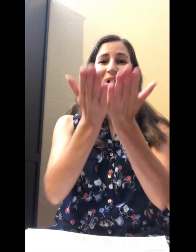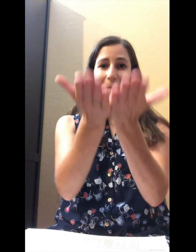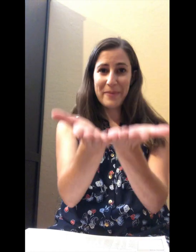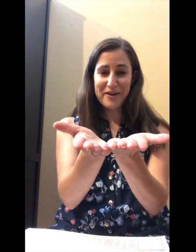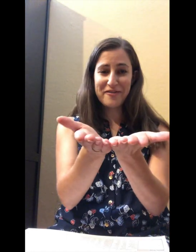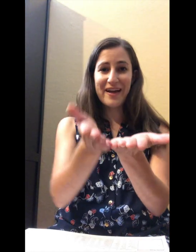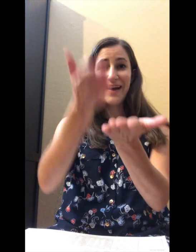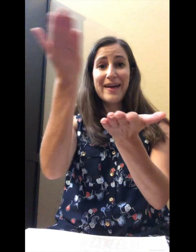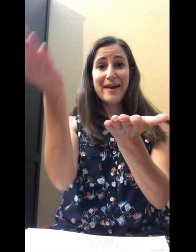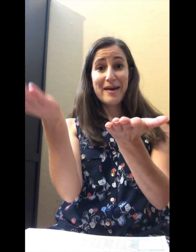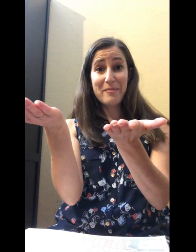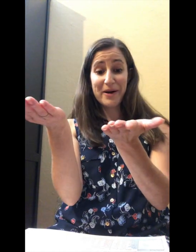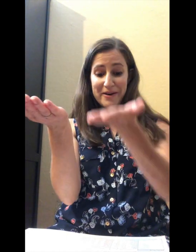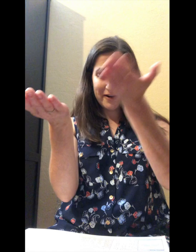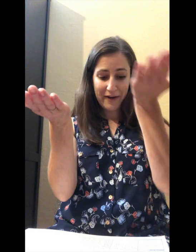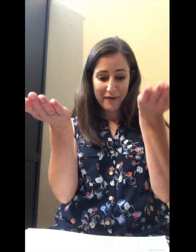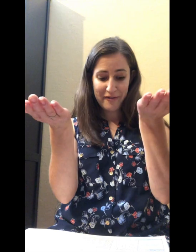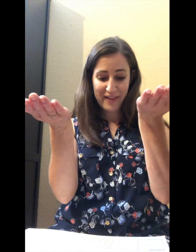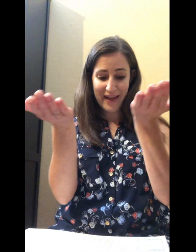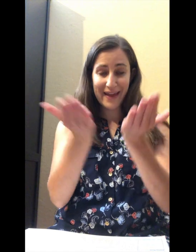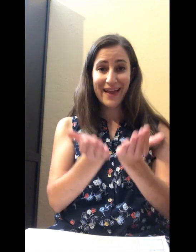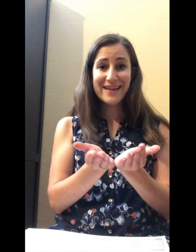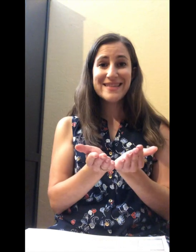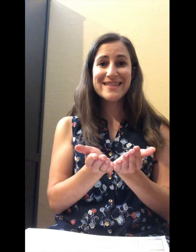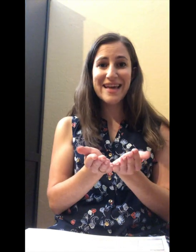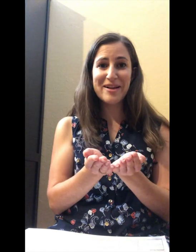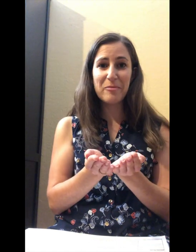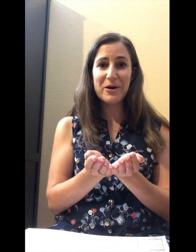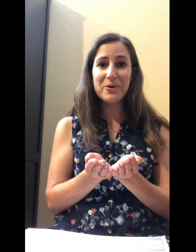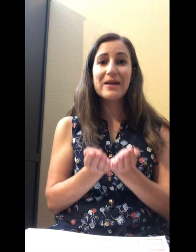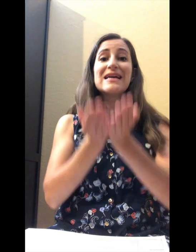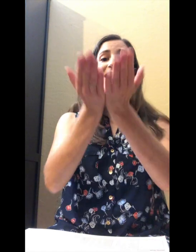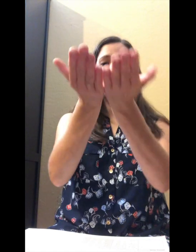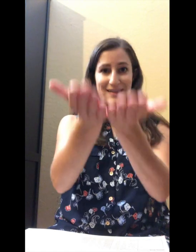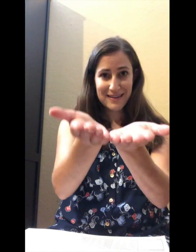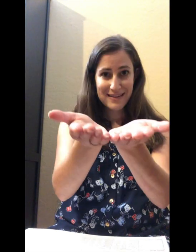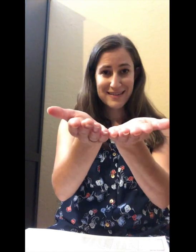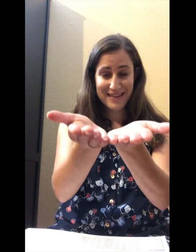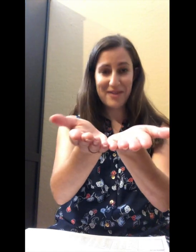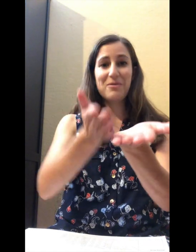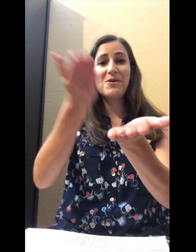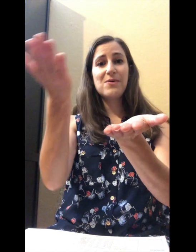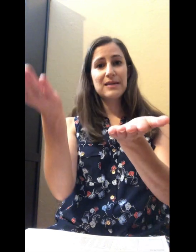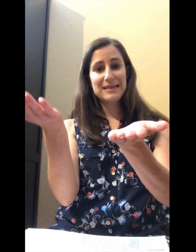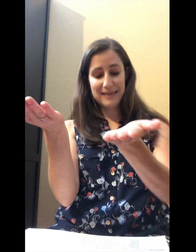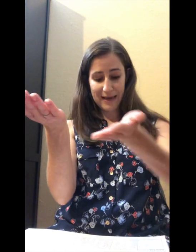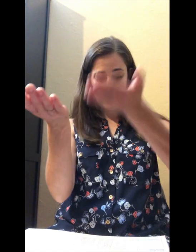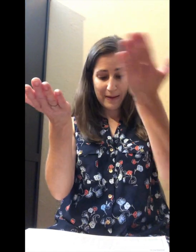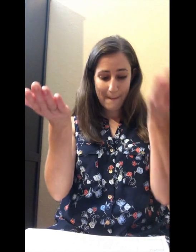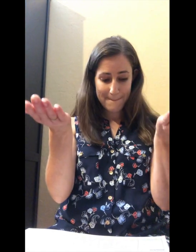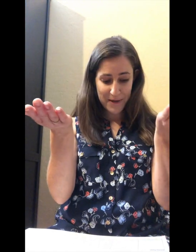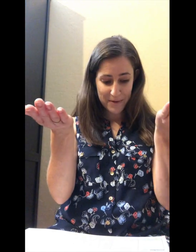Butterfly. Butterfly. Butterfly. Butterfly. Sailboat. Sailboat. Sailboat.